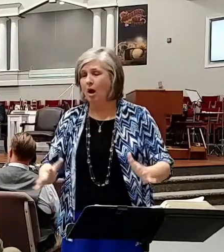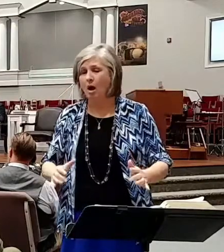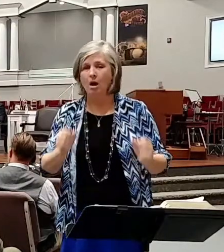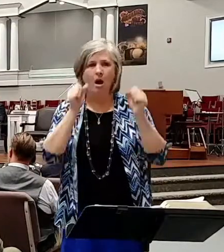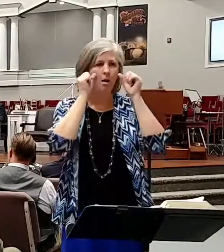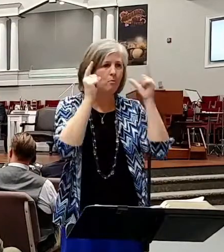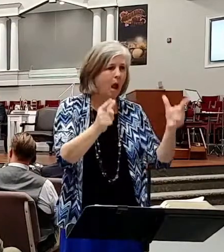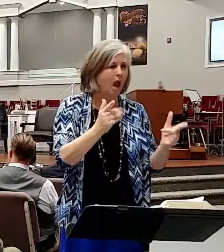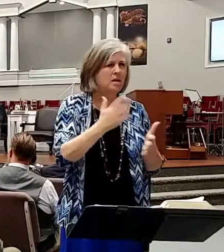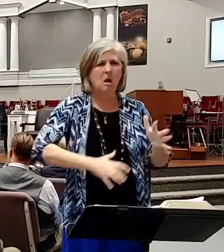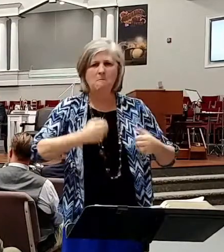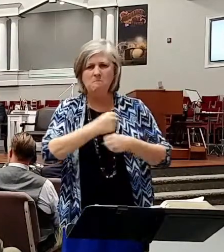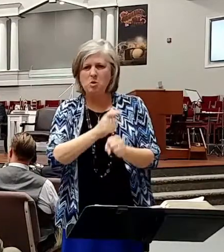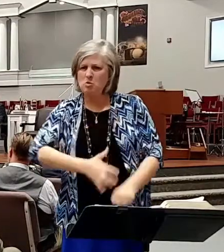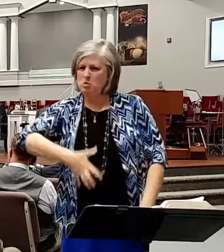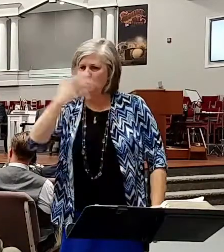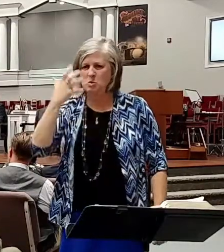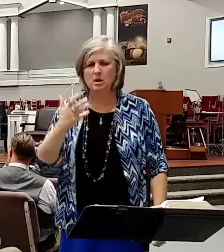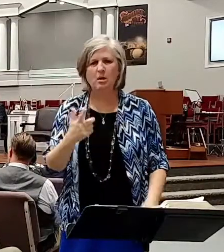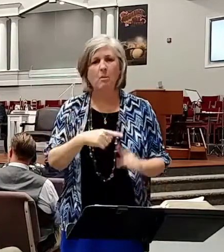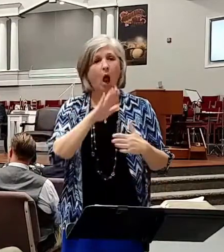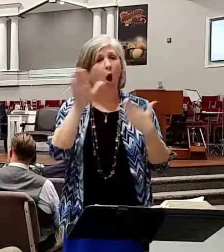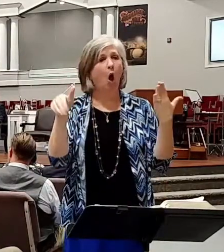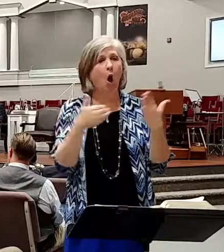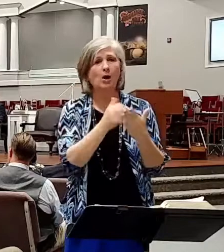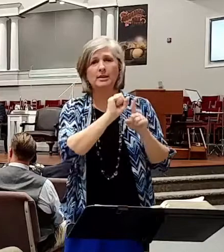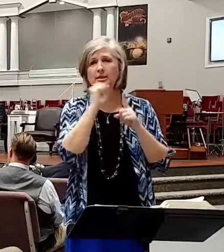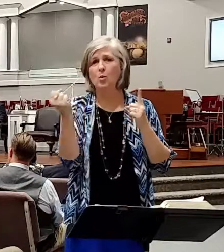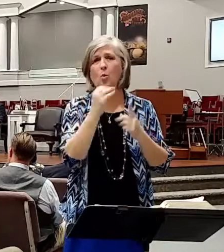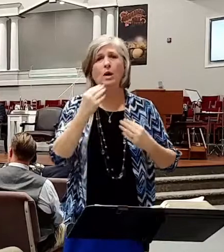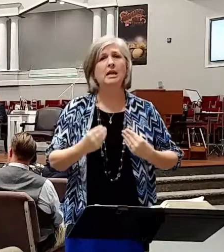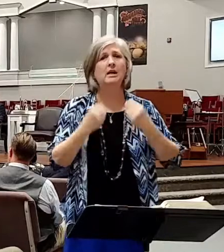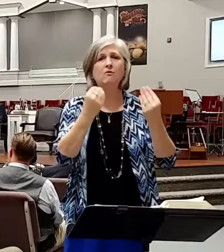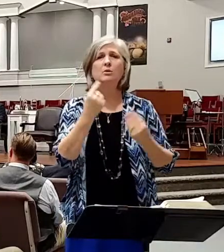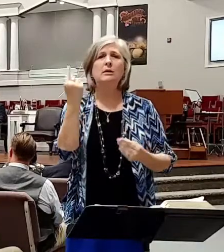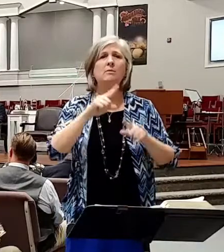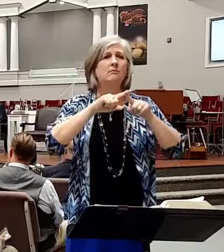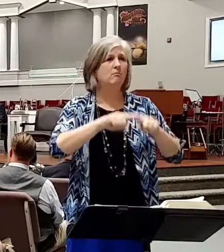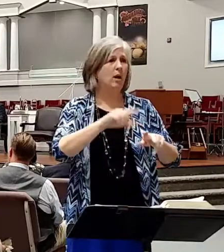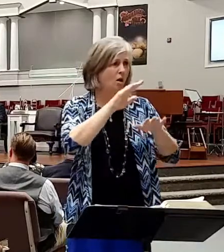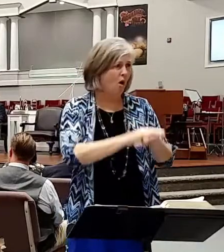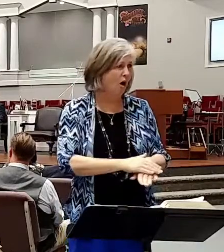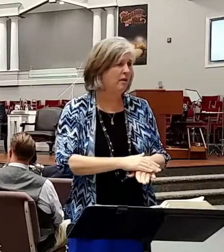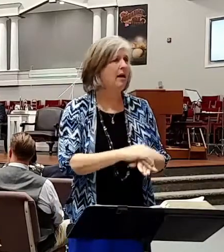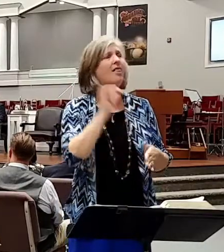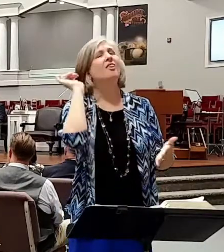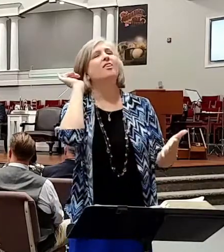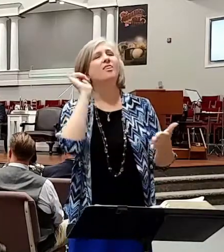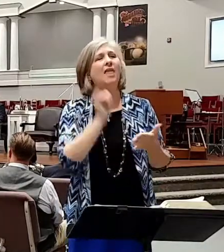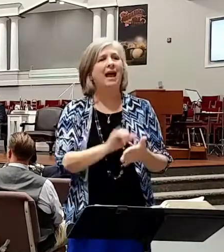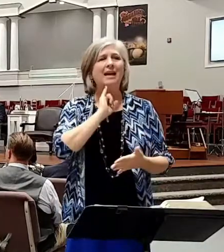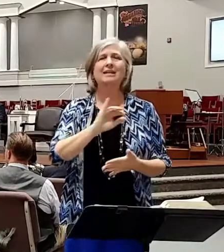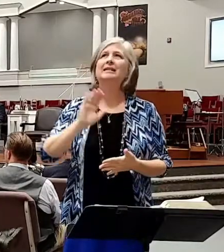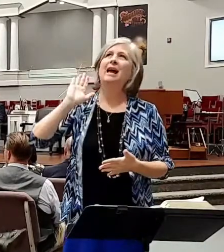anger you. But in all of it, He'll give you something to lean upon and rest upon, and that is His divine Word.